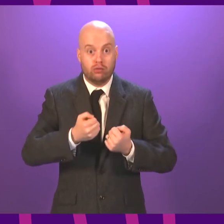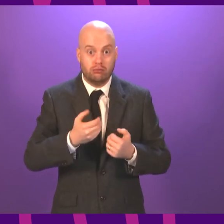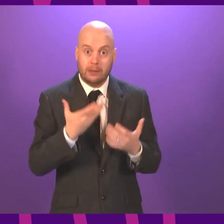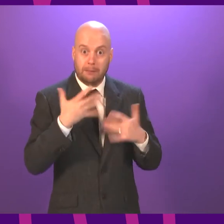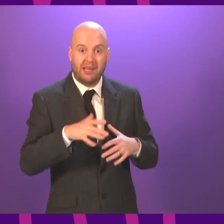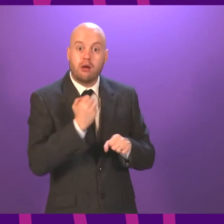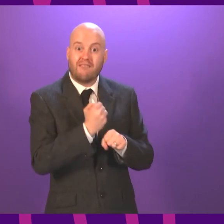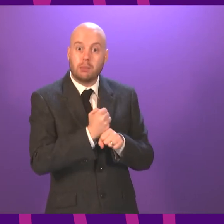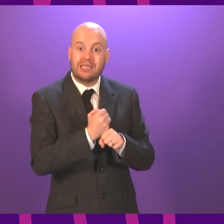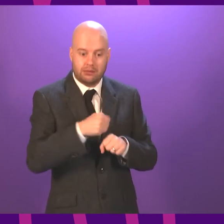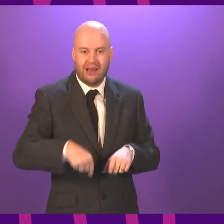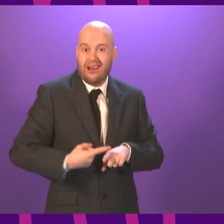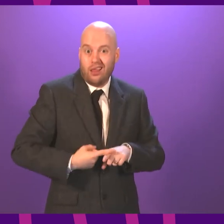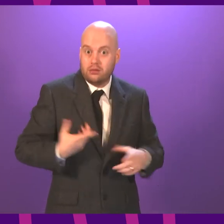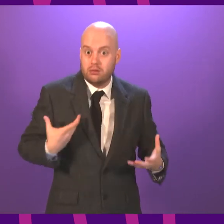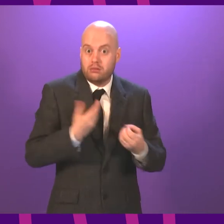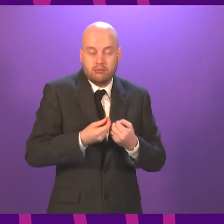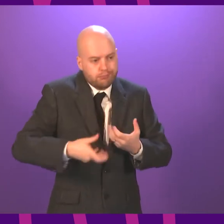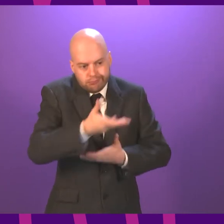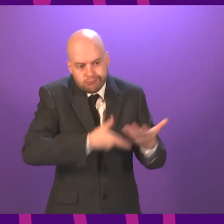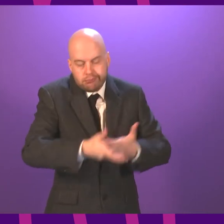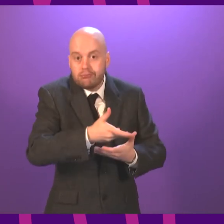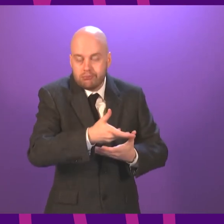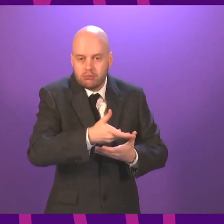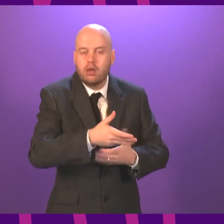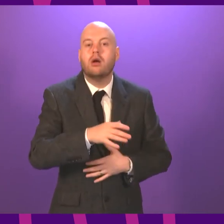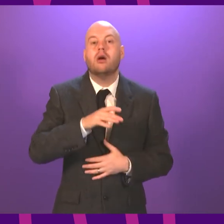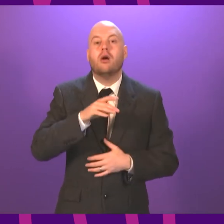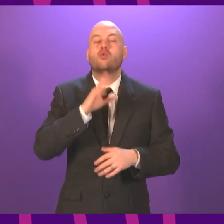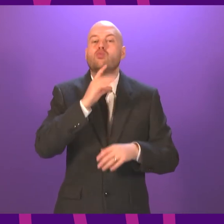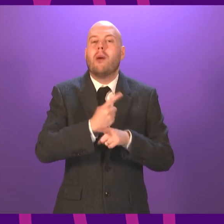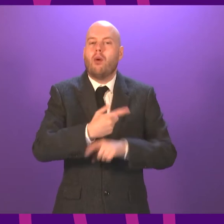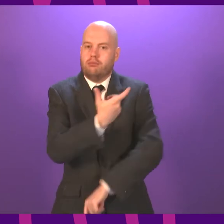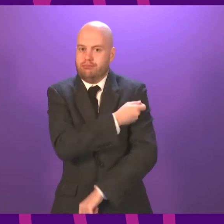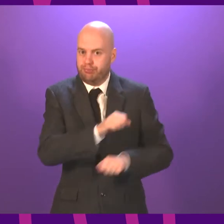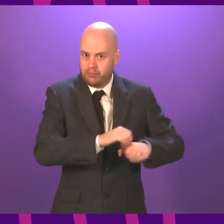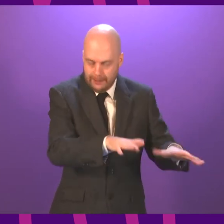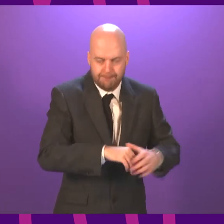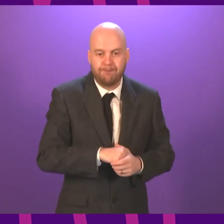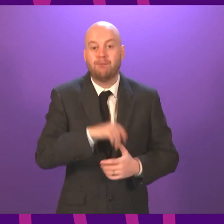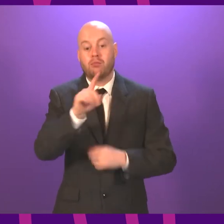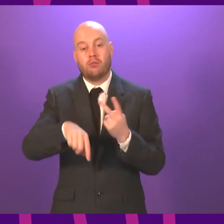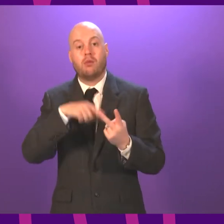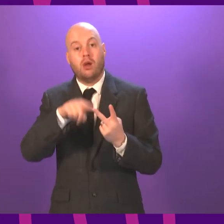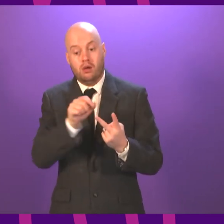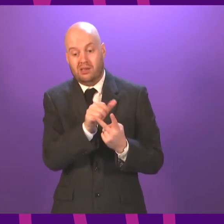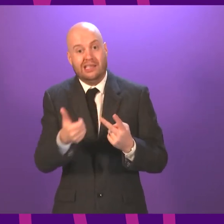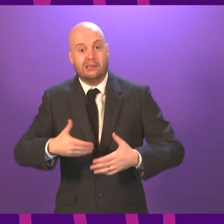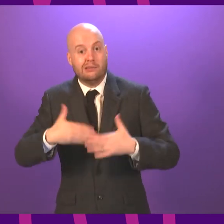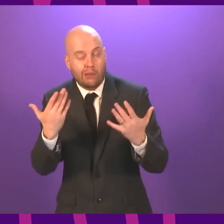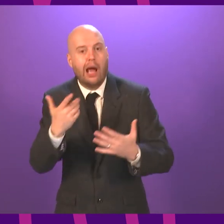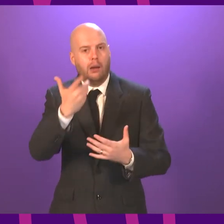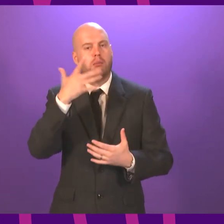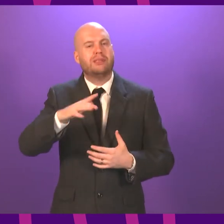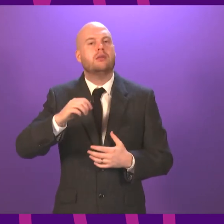12, 47,000 fans attended a European football match in Glasgow. That same day, the Scottish government said that